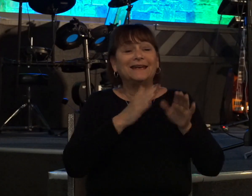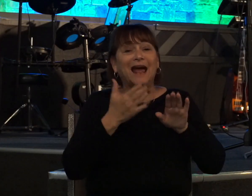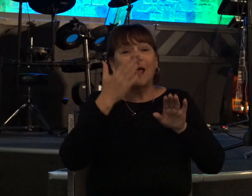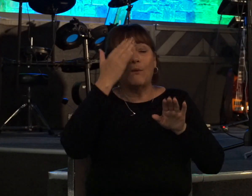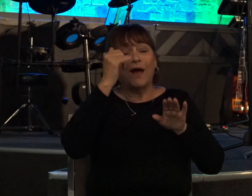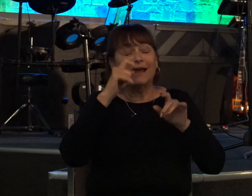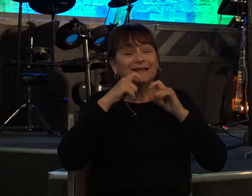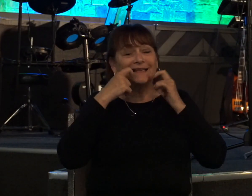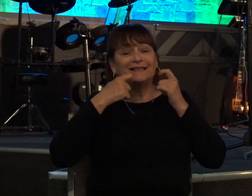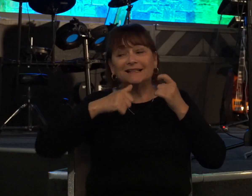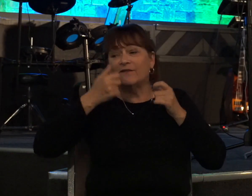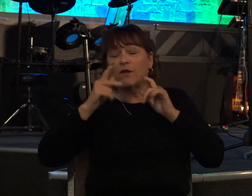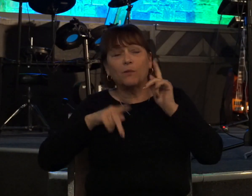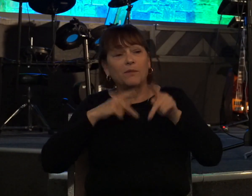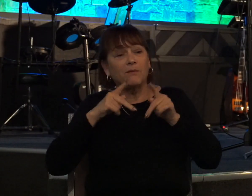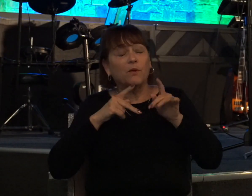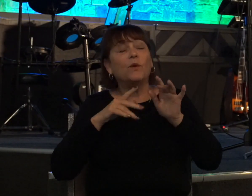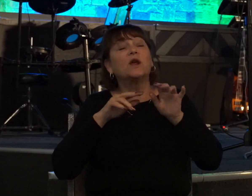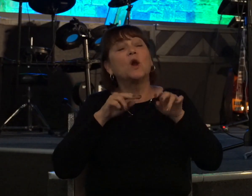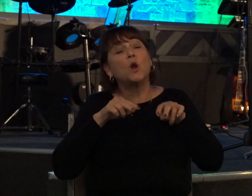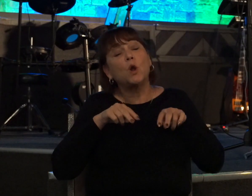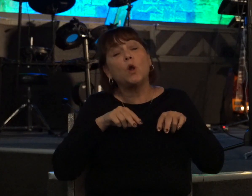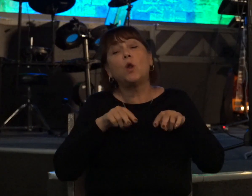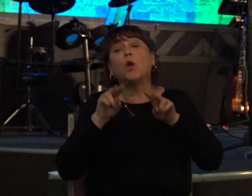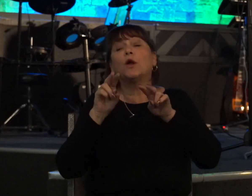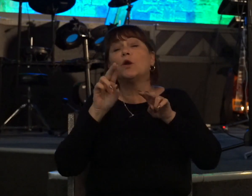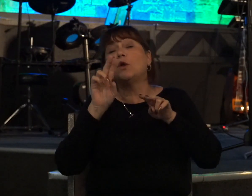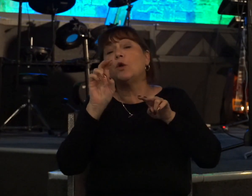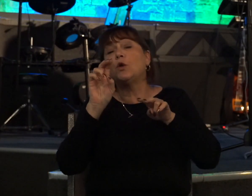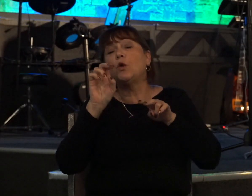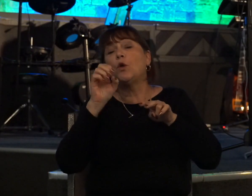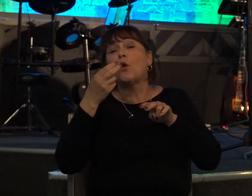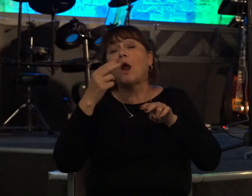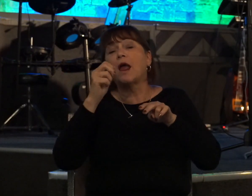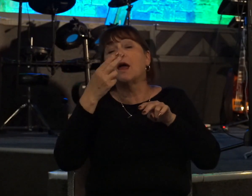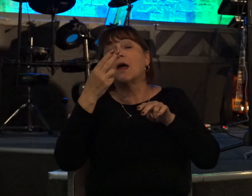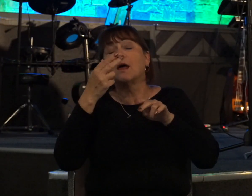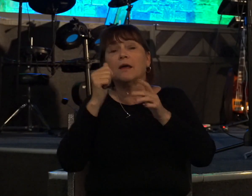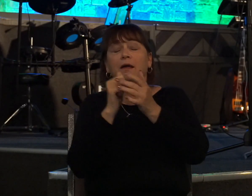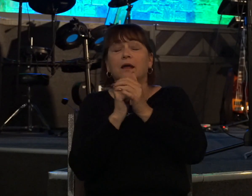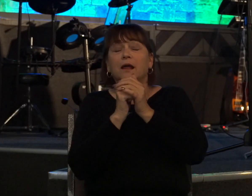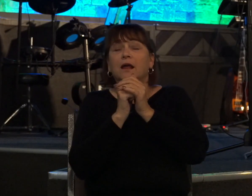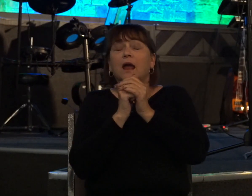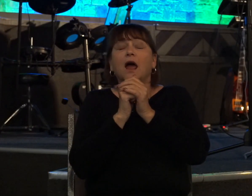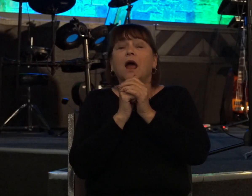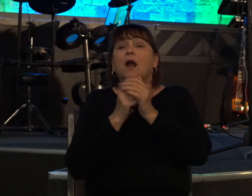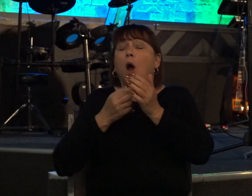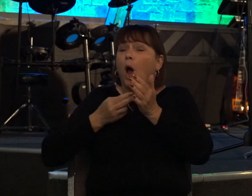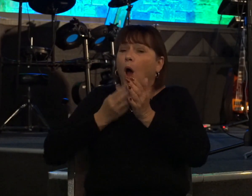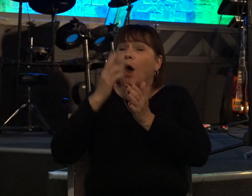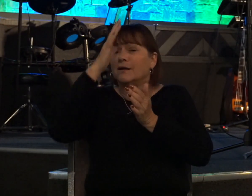we can even look to uriah a man of integrity a man whom loved his wife his country and god